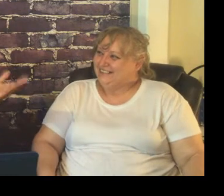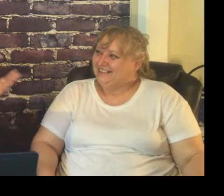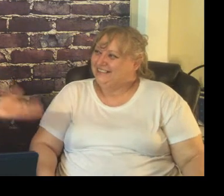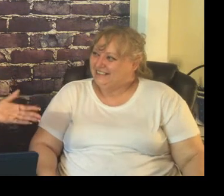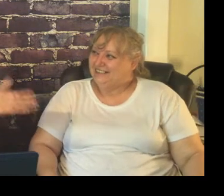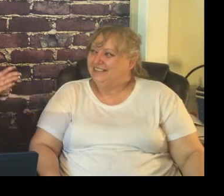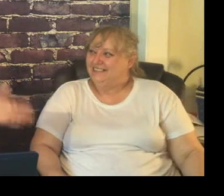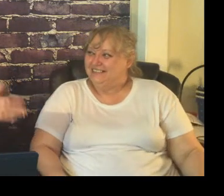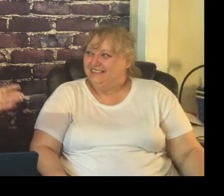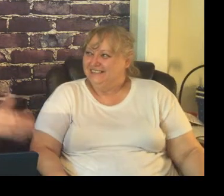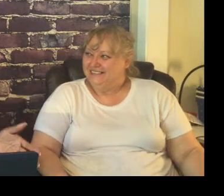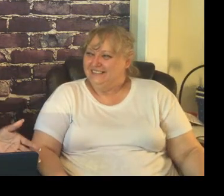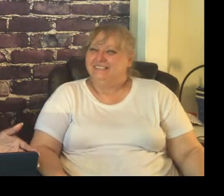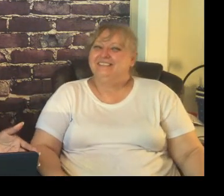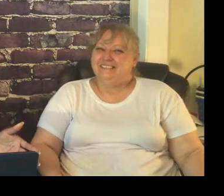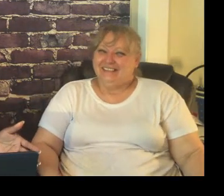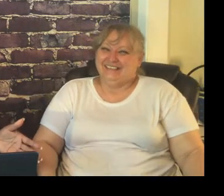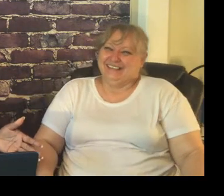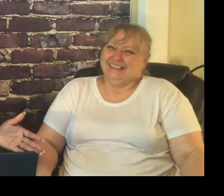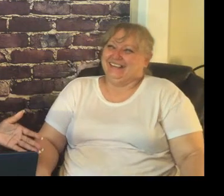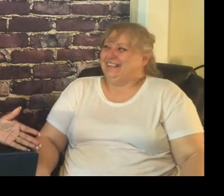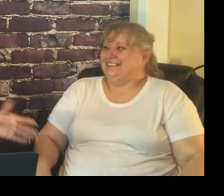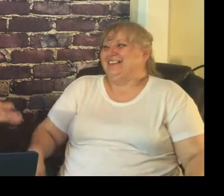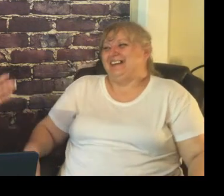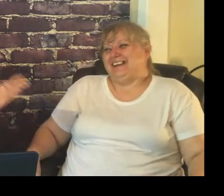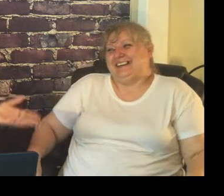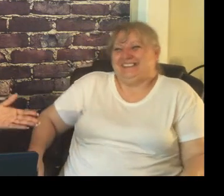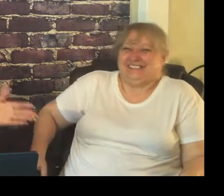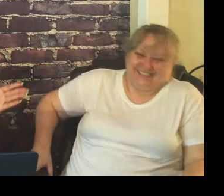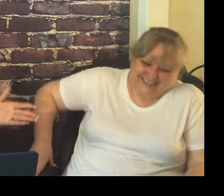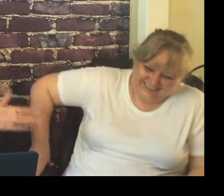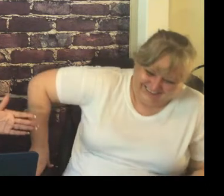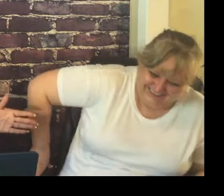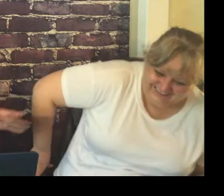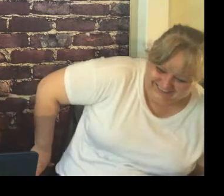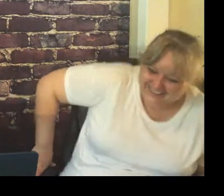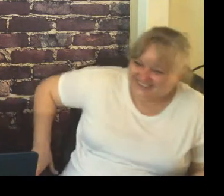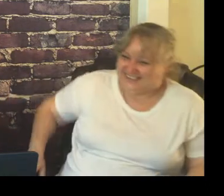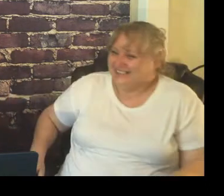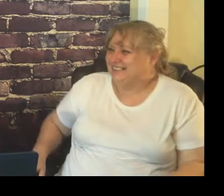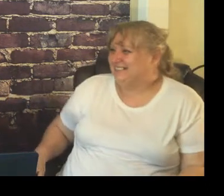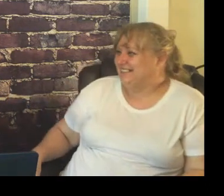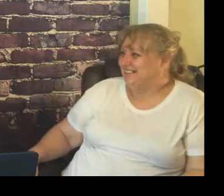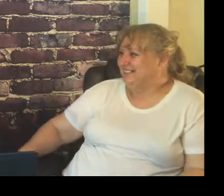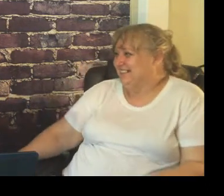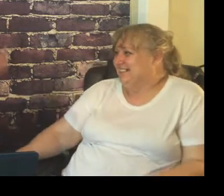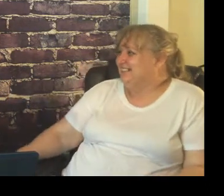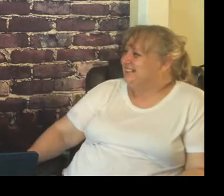the time the Chiefs were horrible they were horrible but that was still my team so